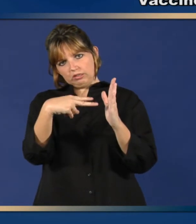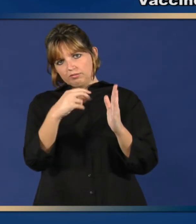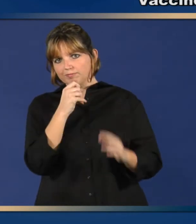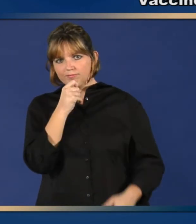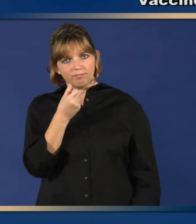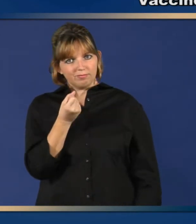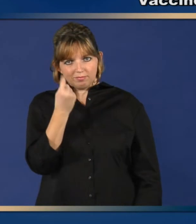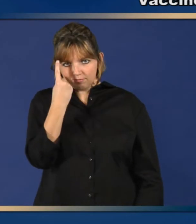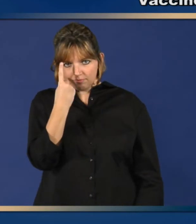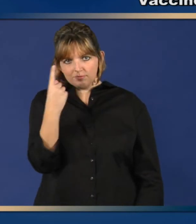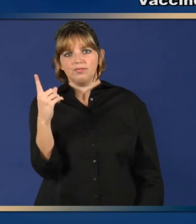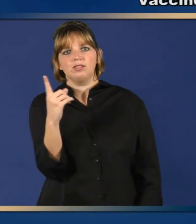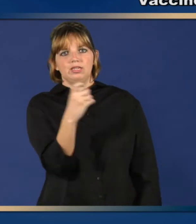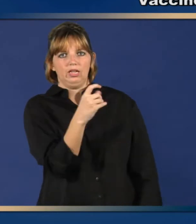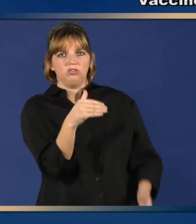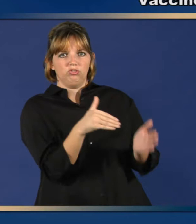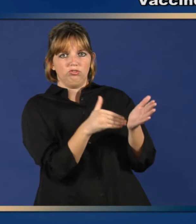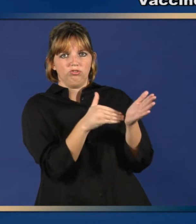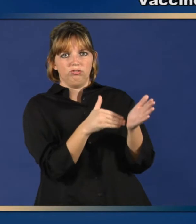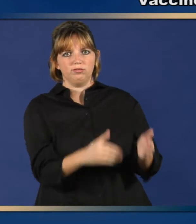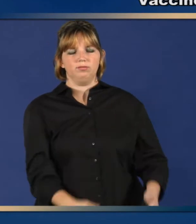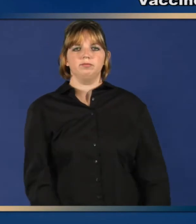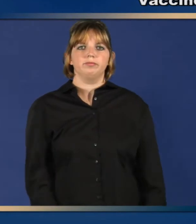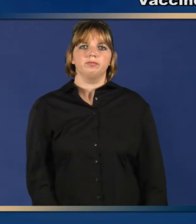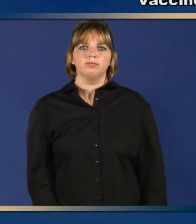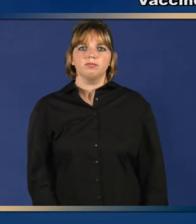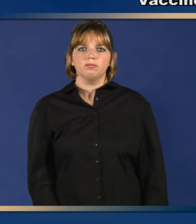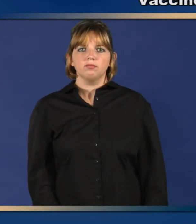read. Vaccines are studied.